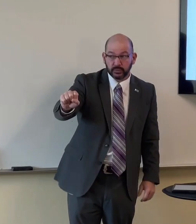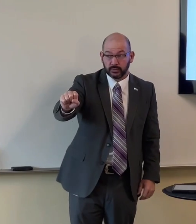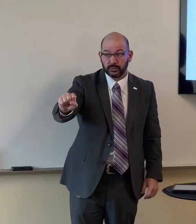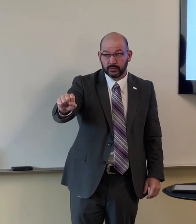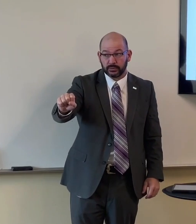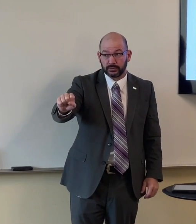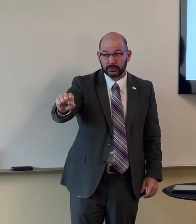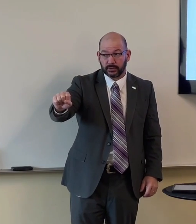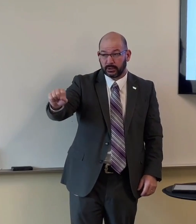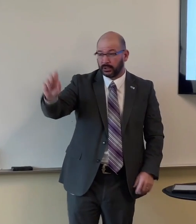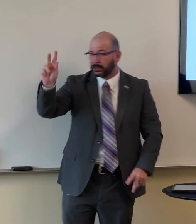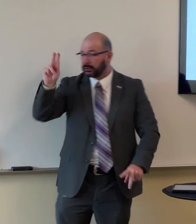changing fast.